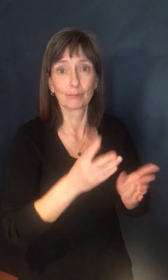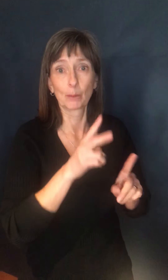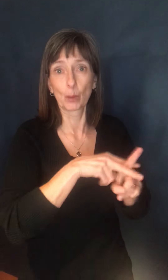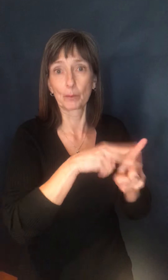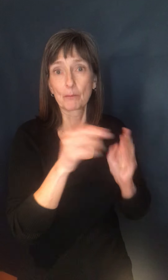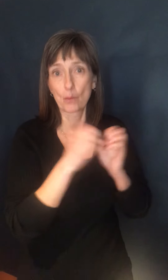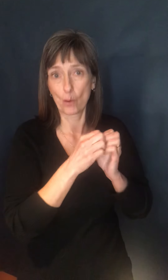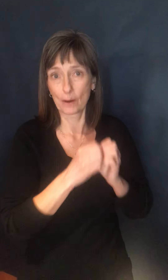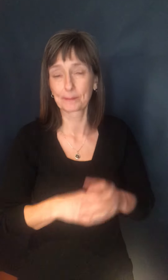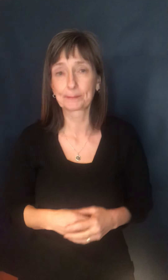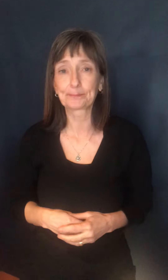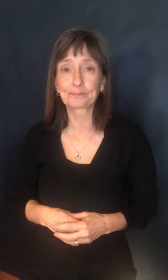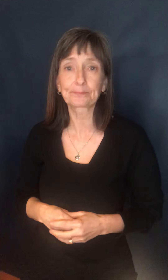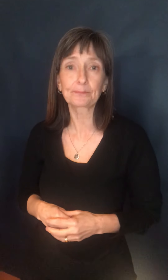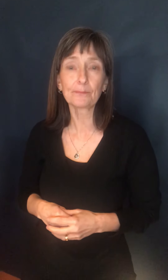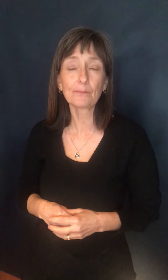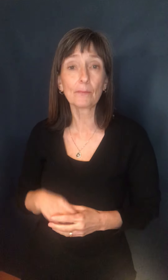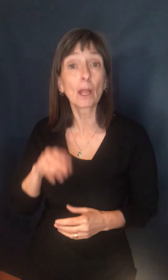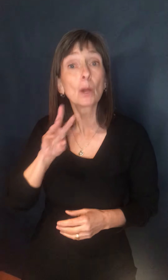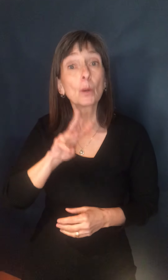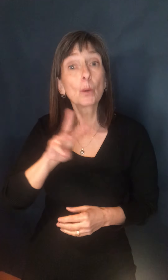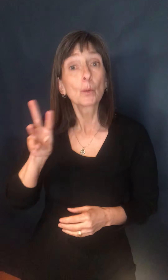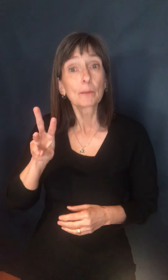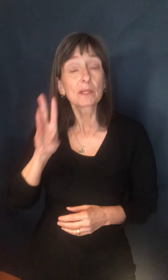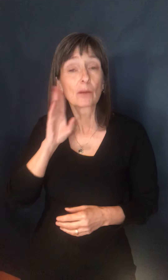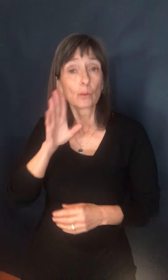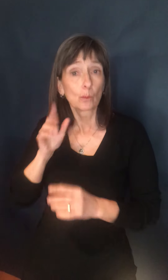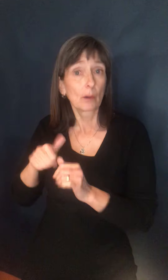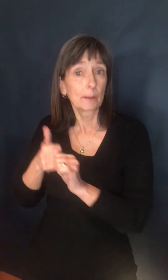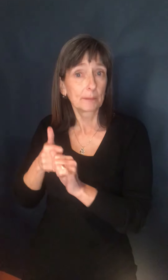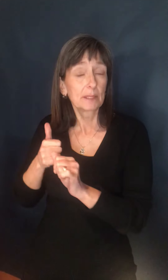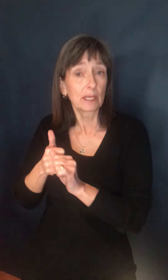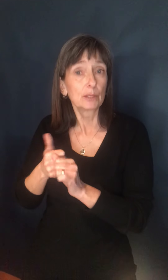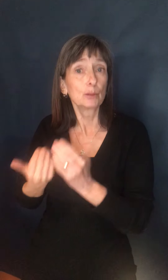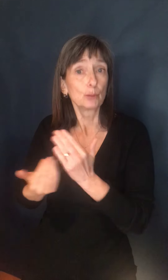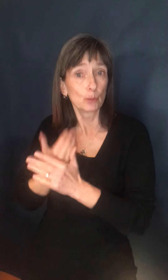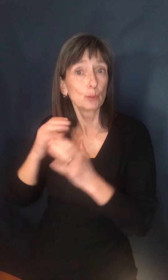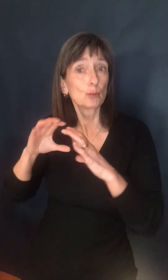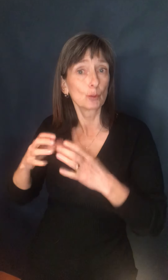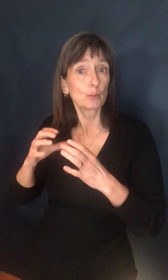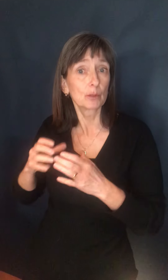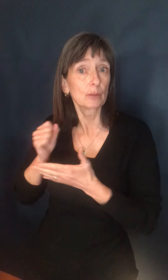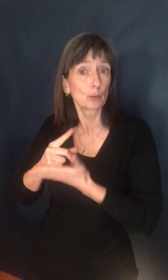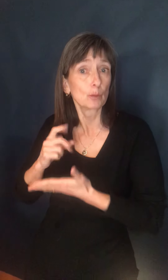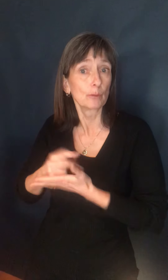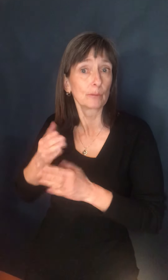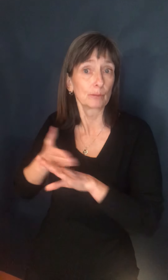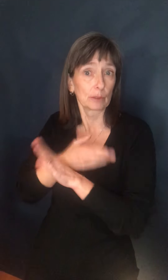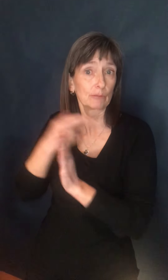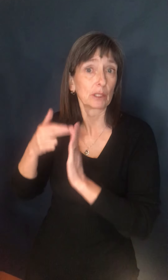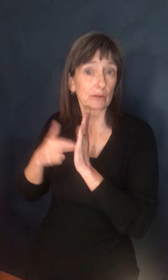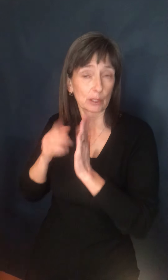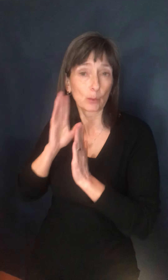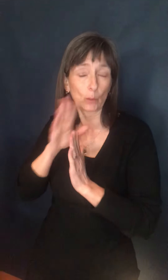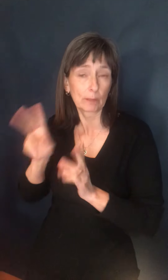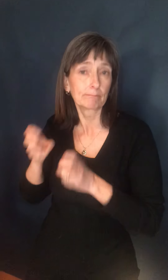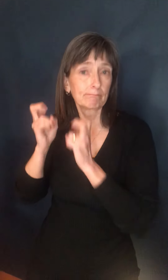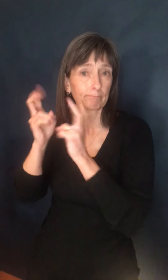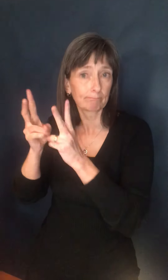The website will be updated with the new groups that are coming out for pre-registration and within the